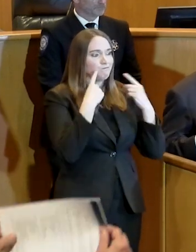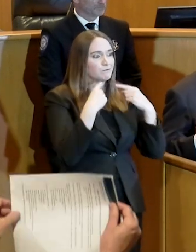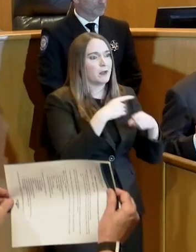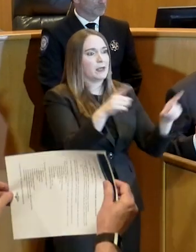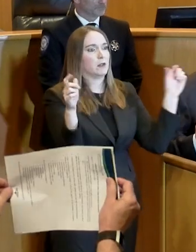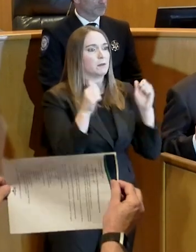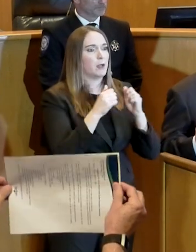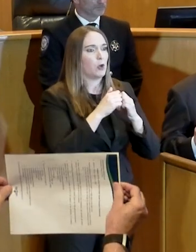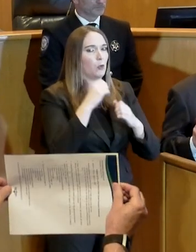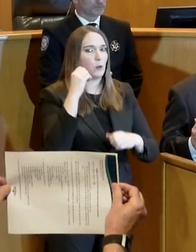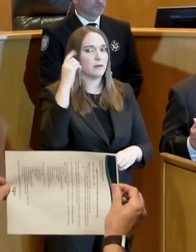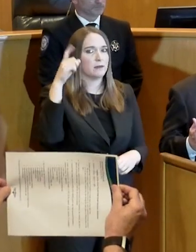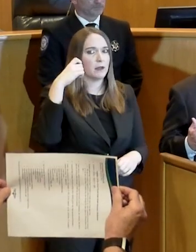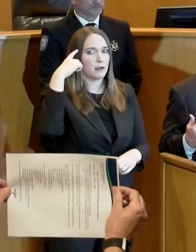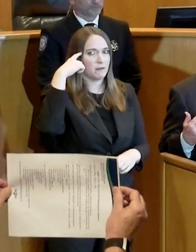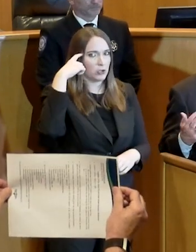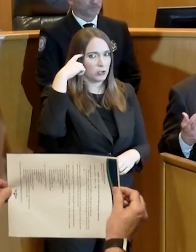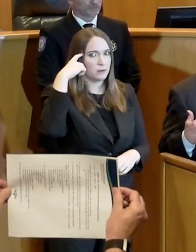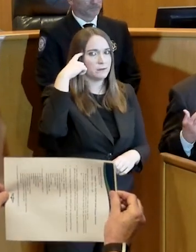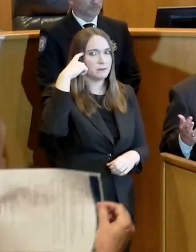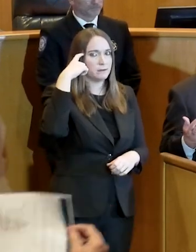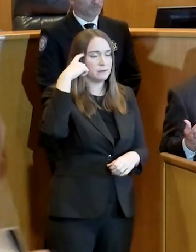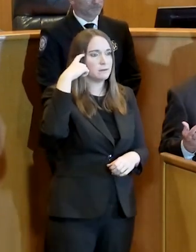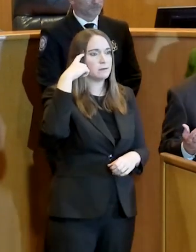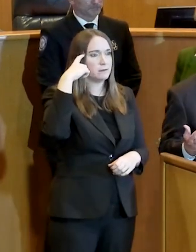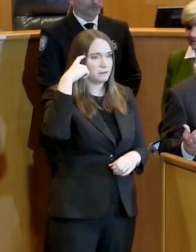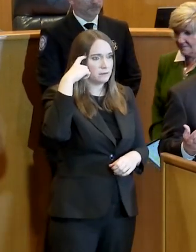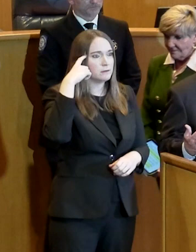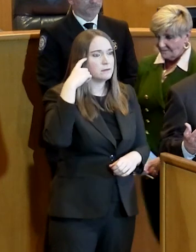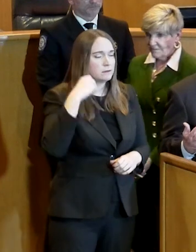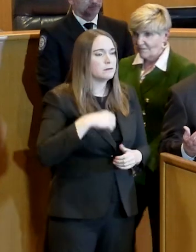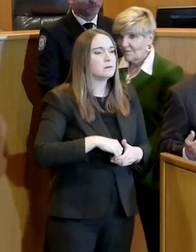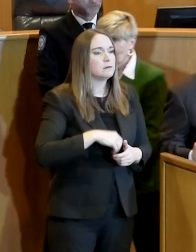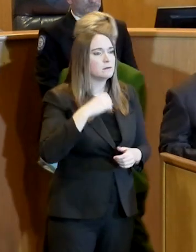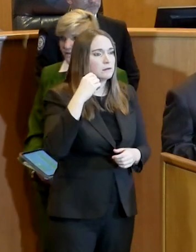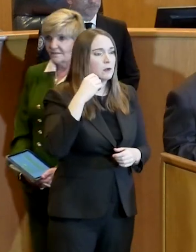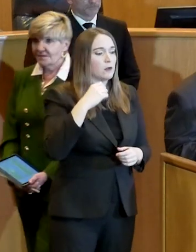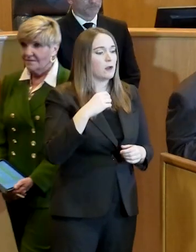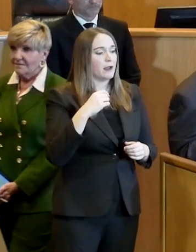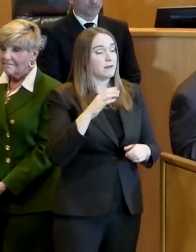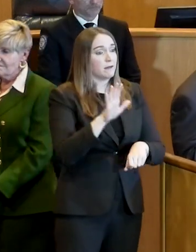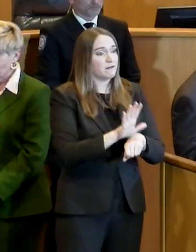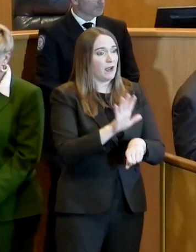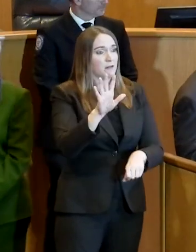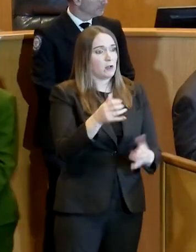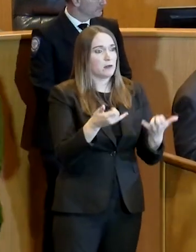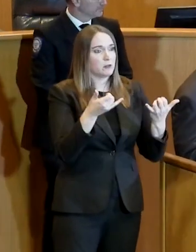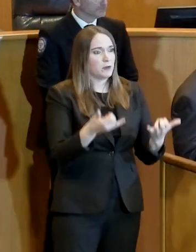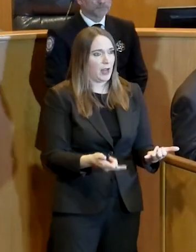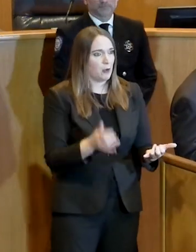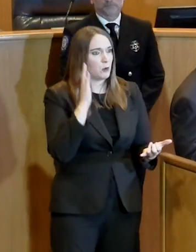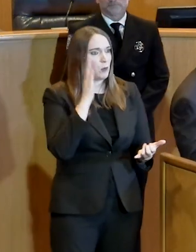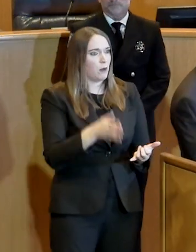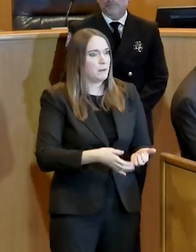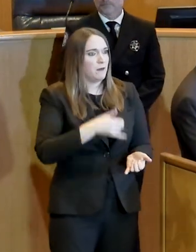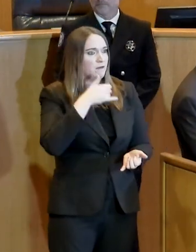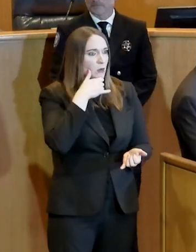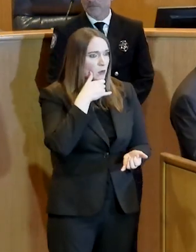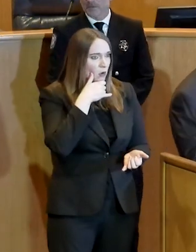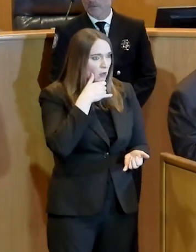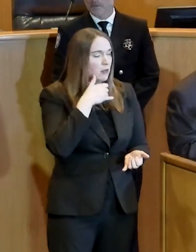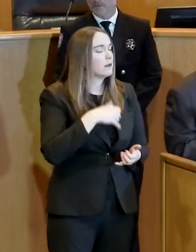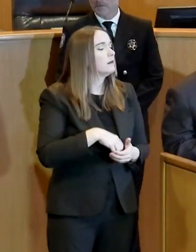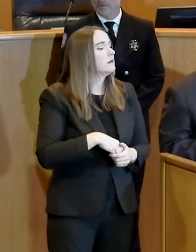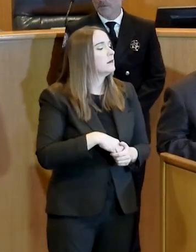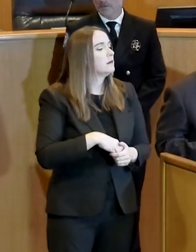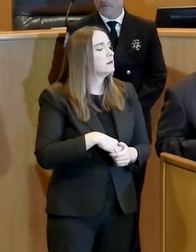call, I know, a listening call at 5 o'clock today with, I know, the county officials. I don't know if he's also